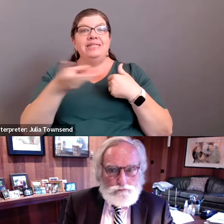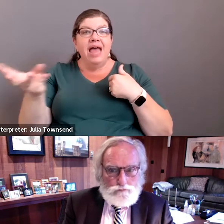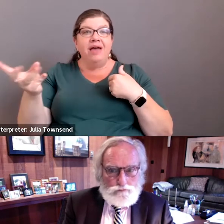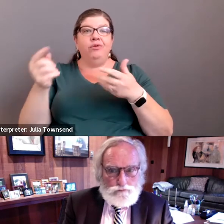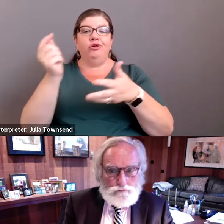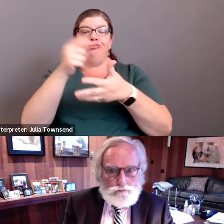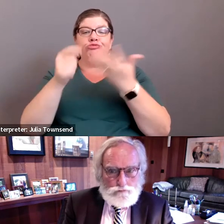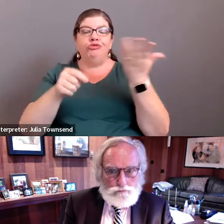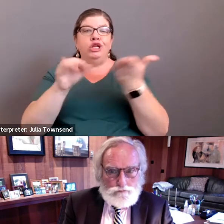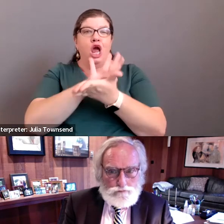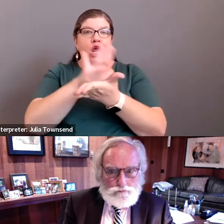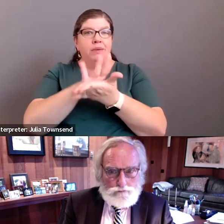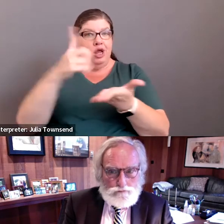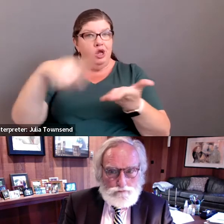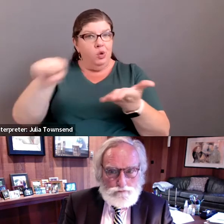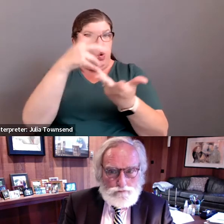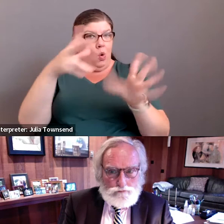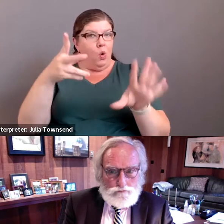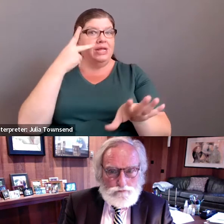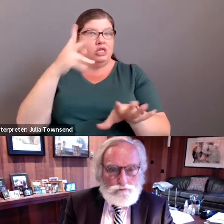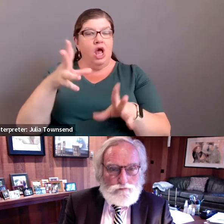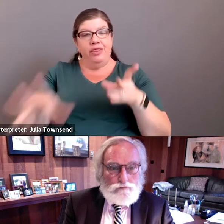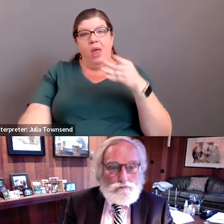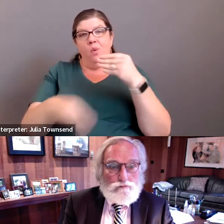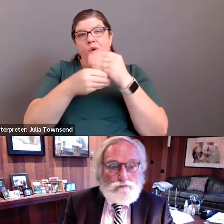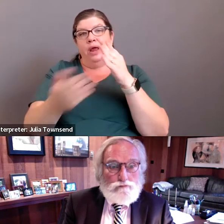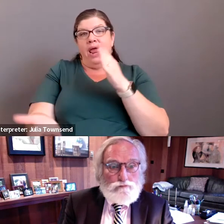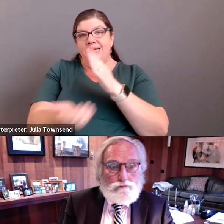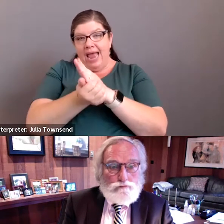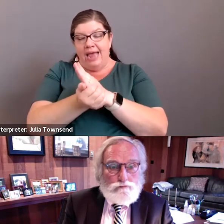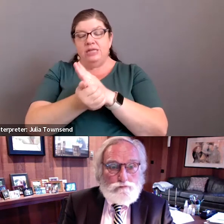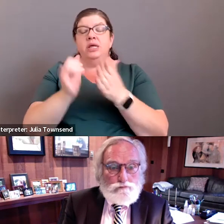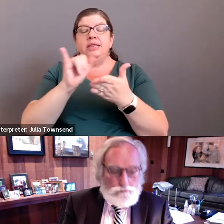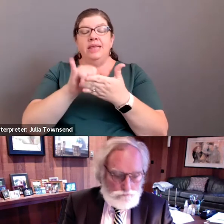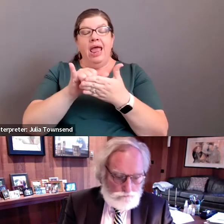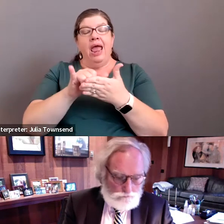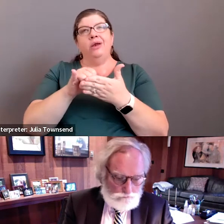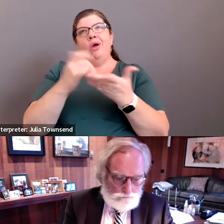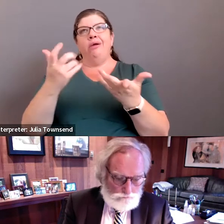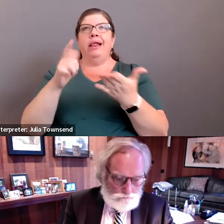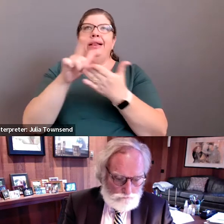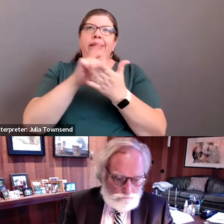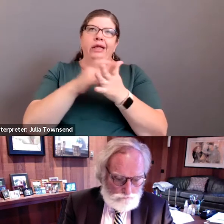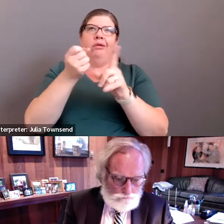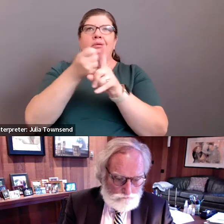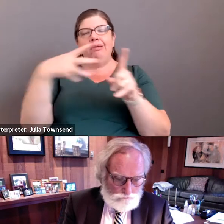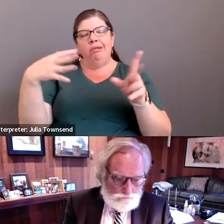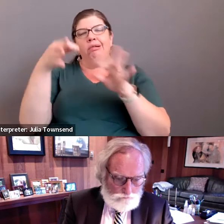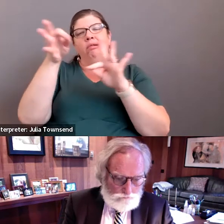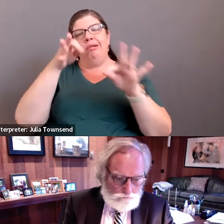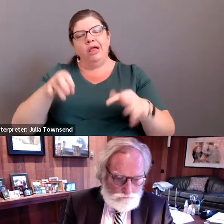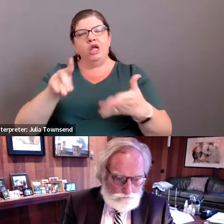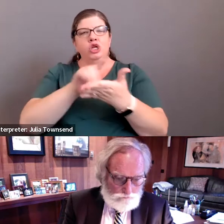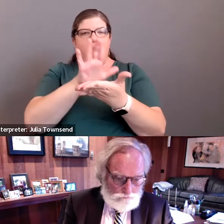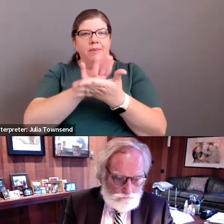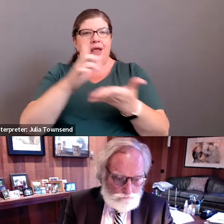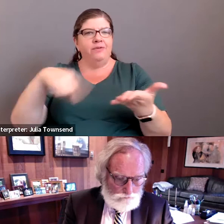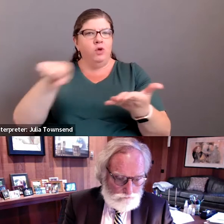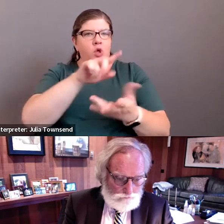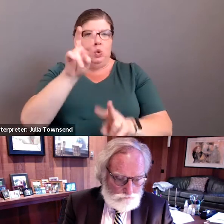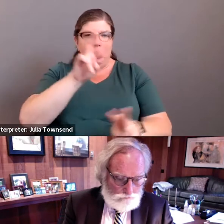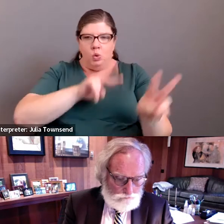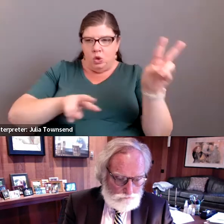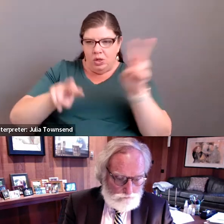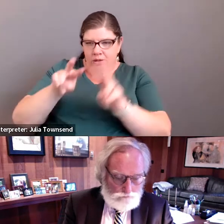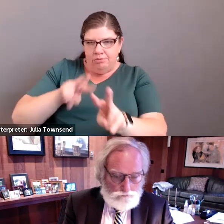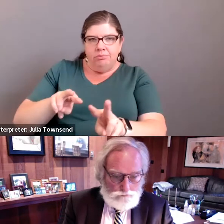documents that you will have seen that were attached there that – legal and disclosing documents for you to take a